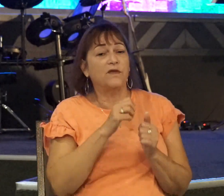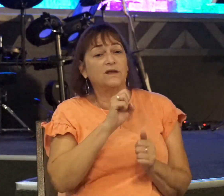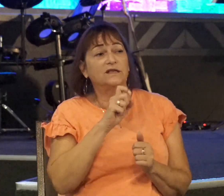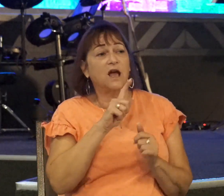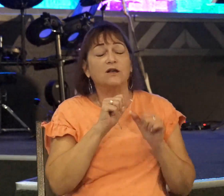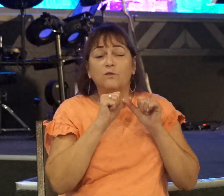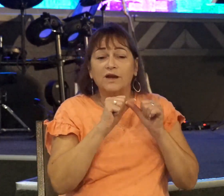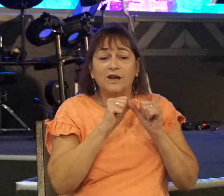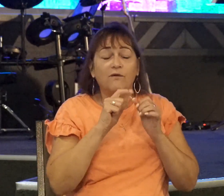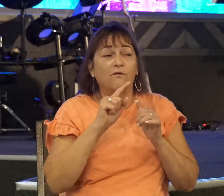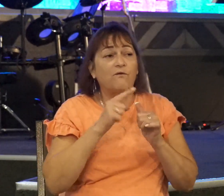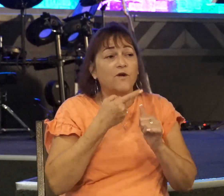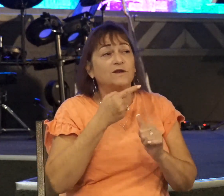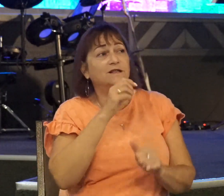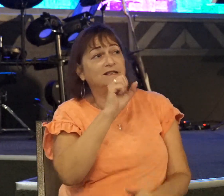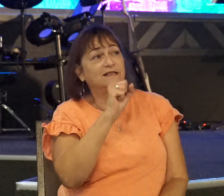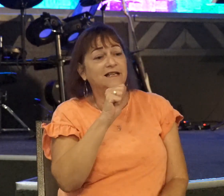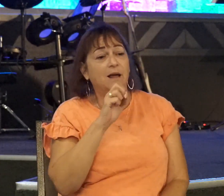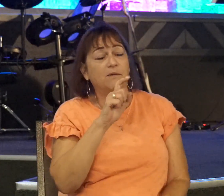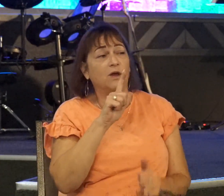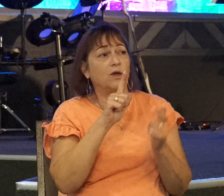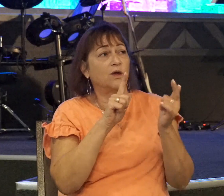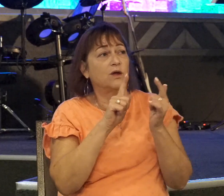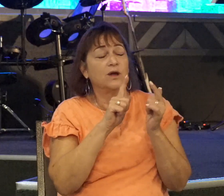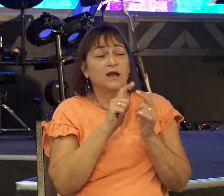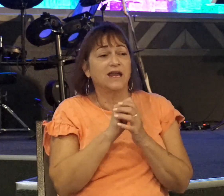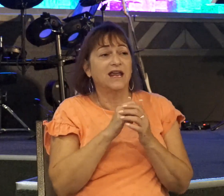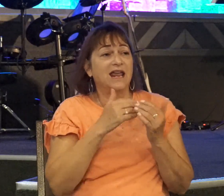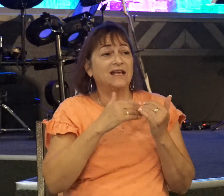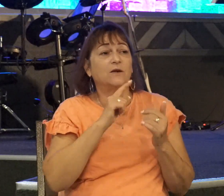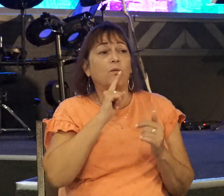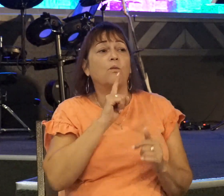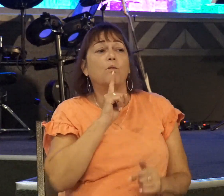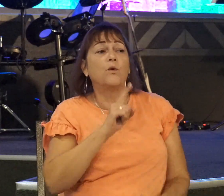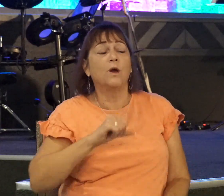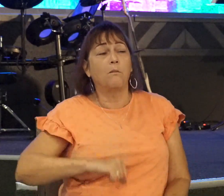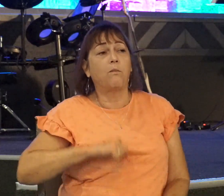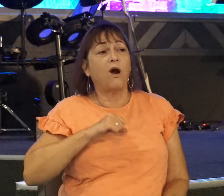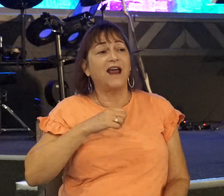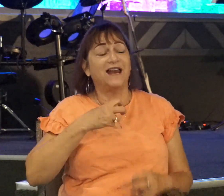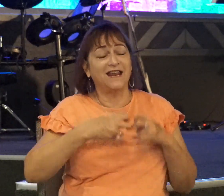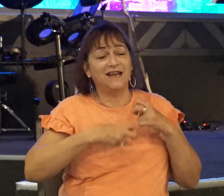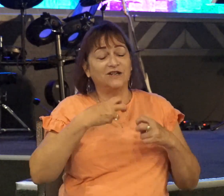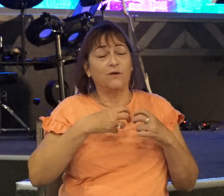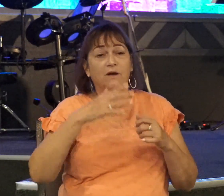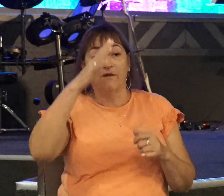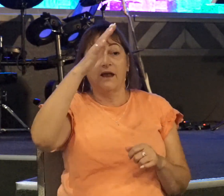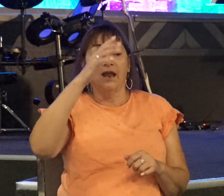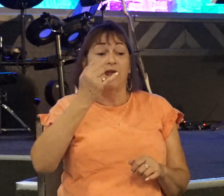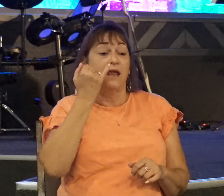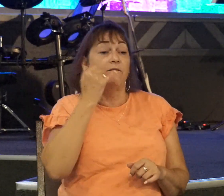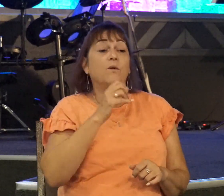1 Samuel. He had a real pride issue. Had he been a real man of God, he would have remembered.